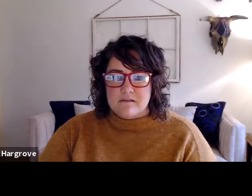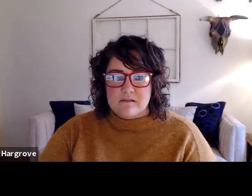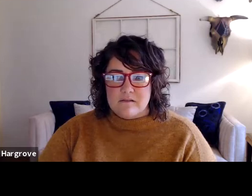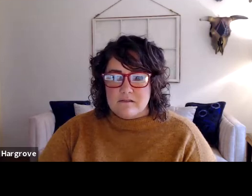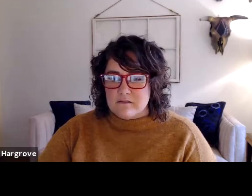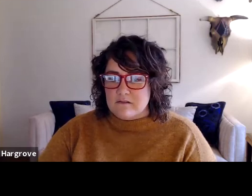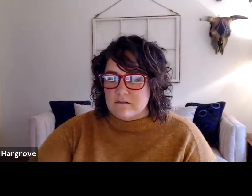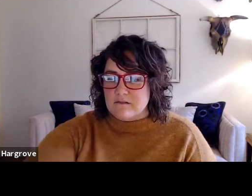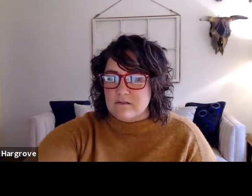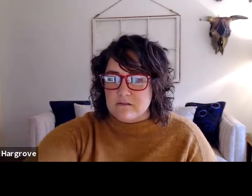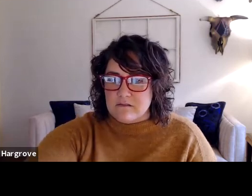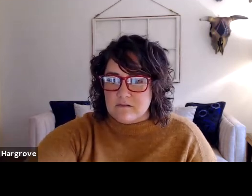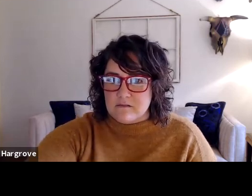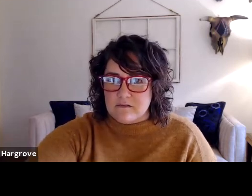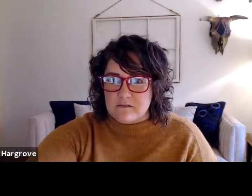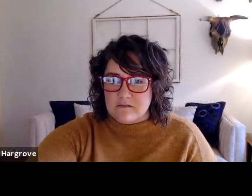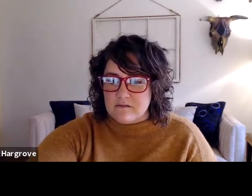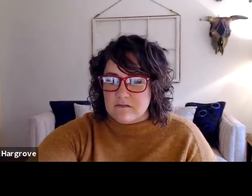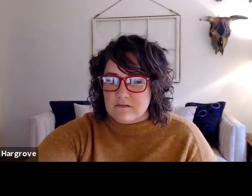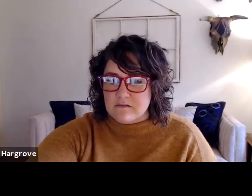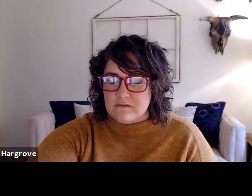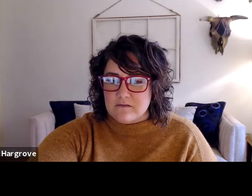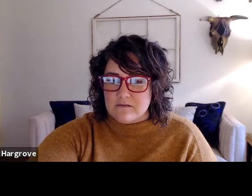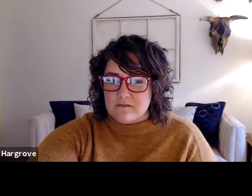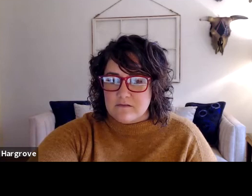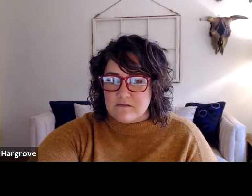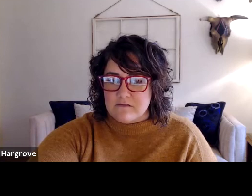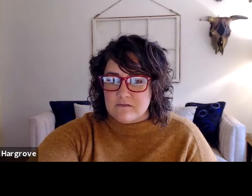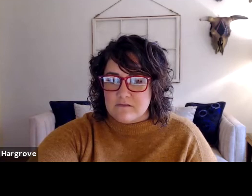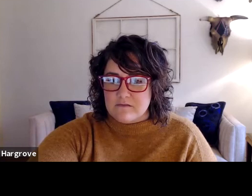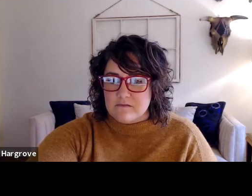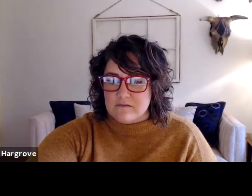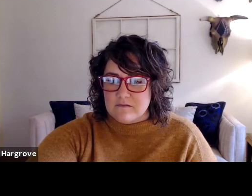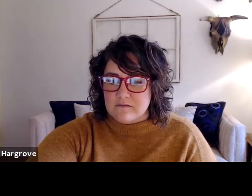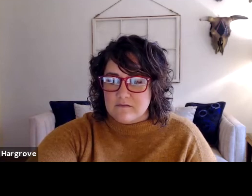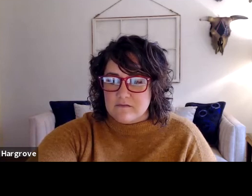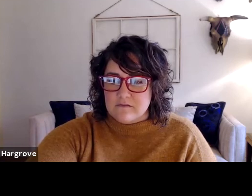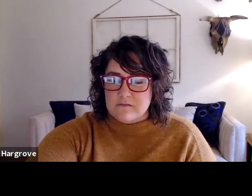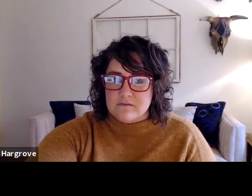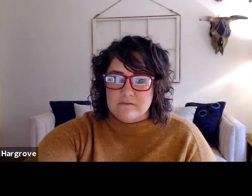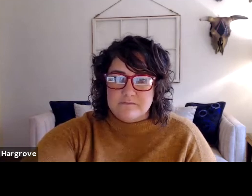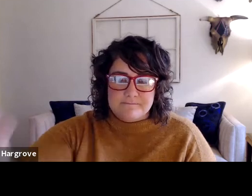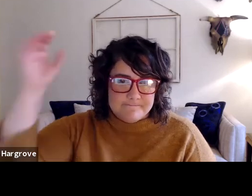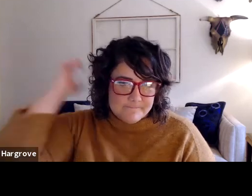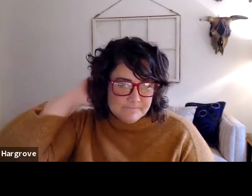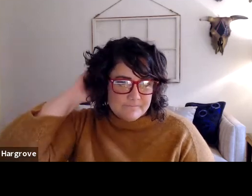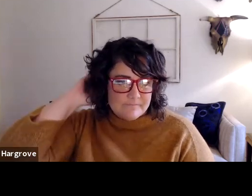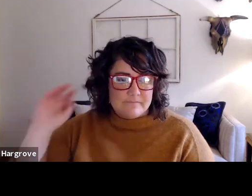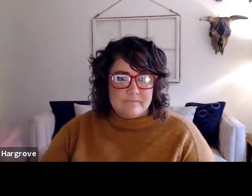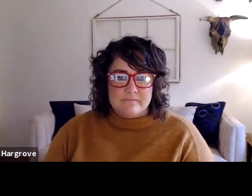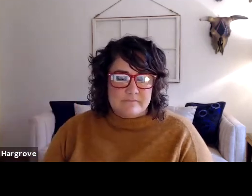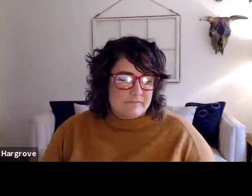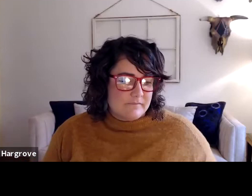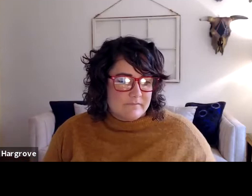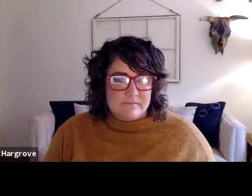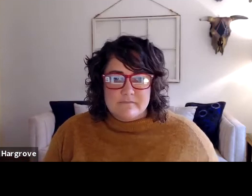So transportation is a huge barrier. So having them online definitely helped us get participants to our workshop. A lot